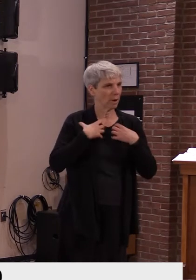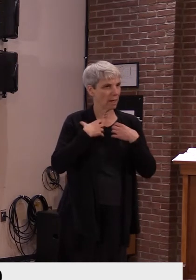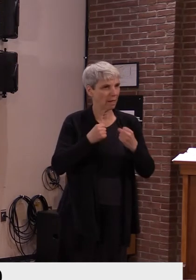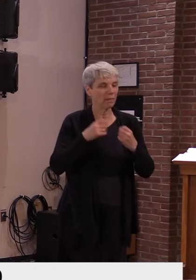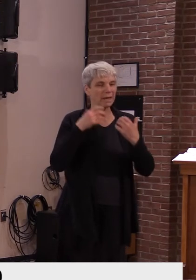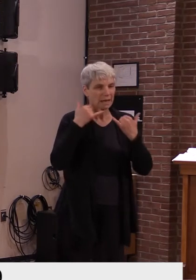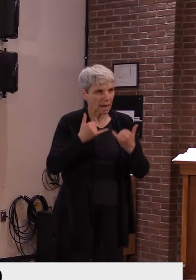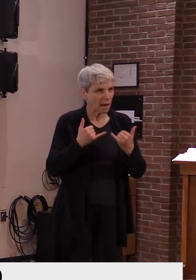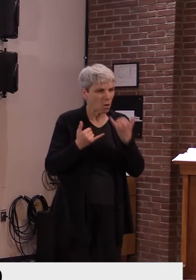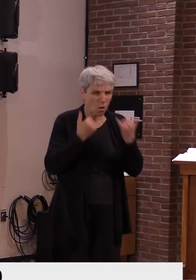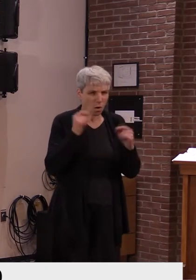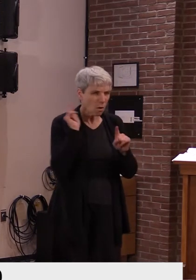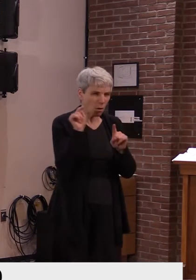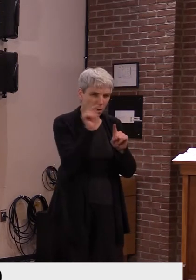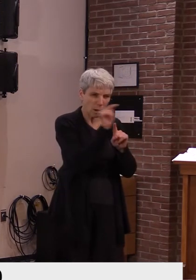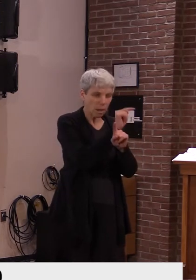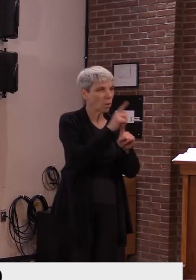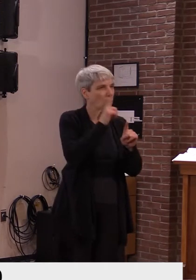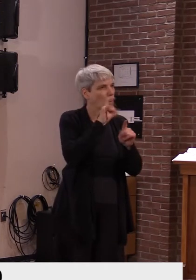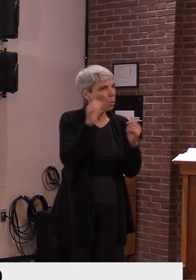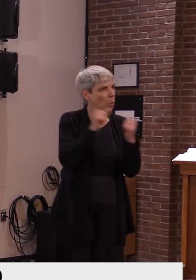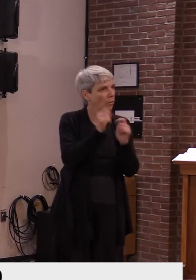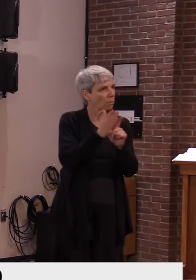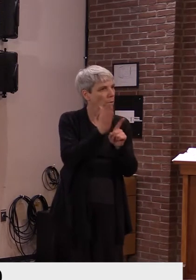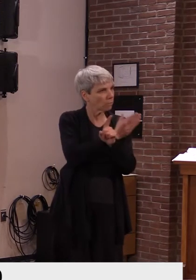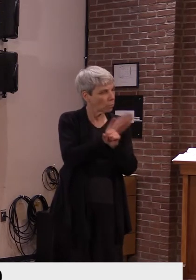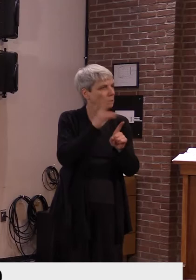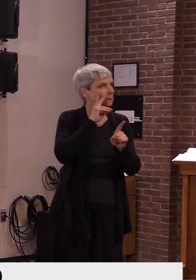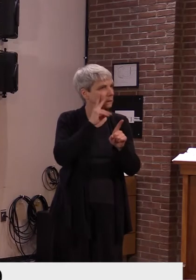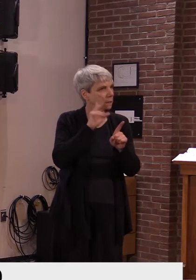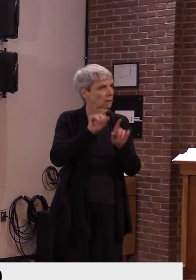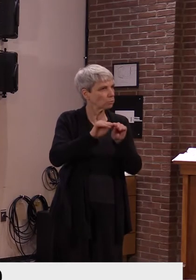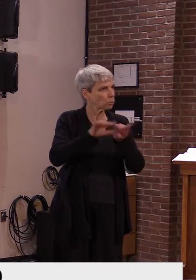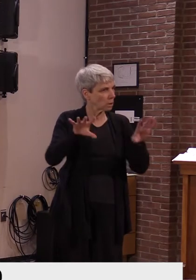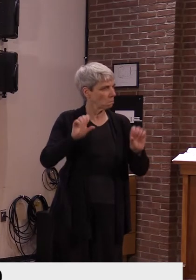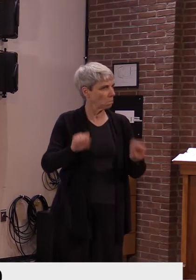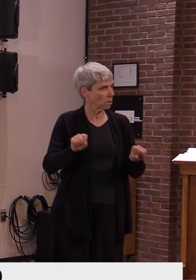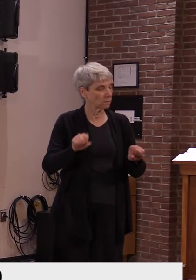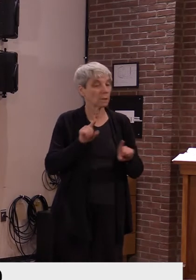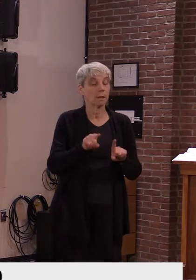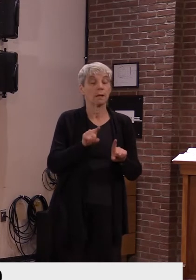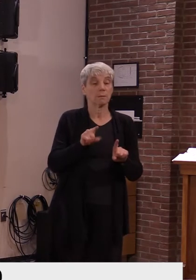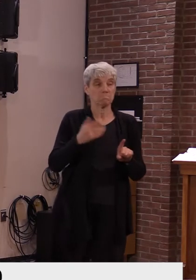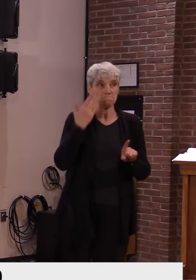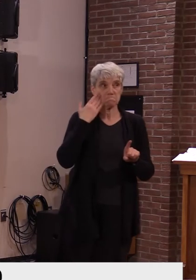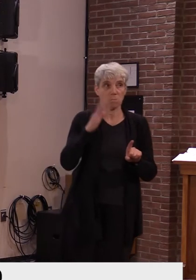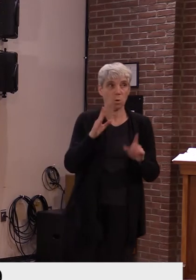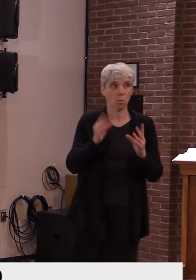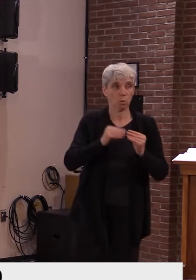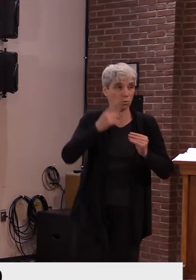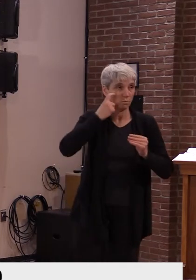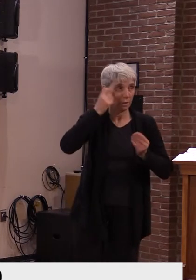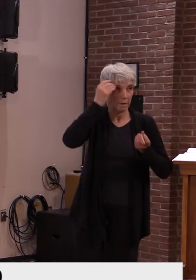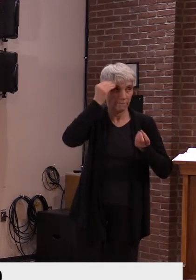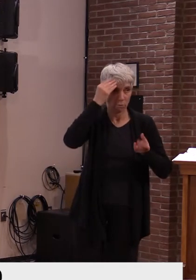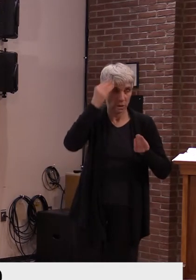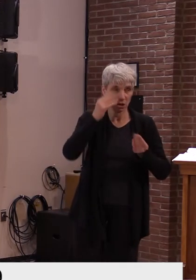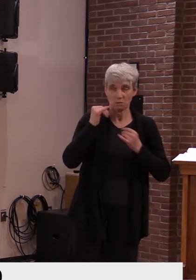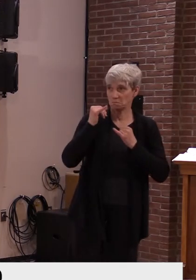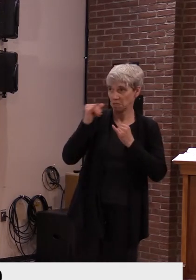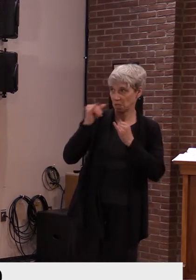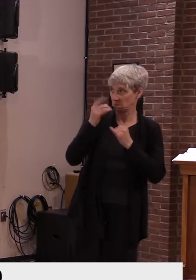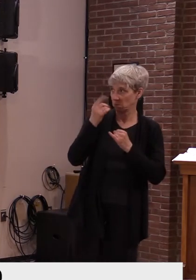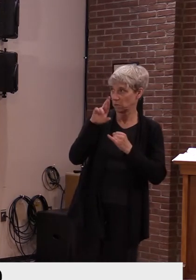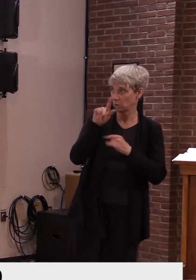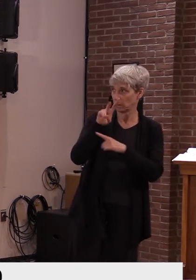update unless Dr. Levine has Dr. Levine doesn't have an update as well. Um, I, I've known of, uh, two cases so far.